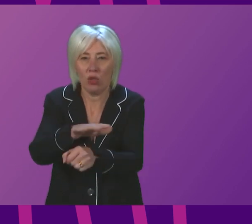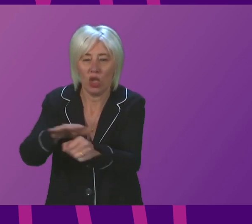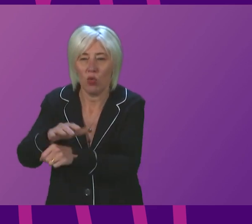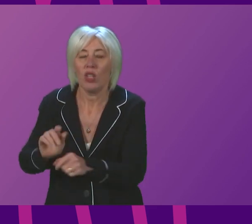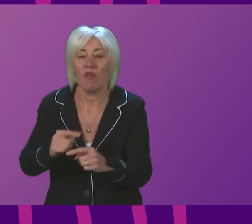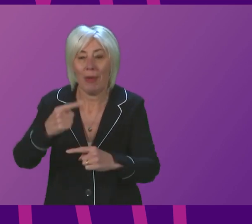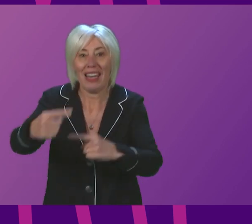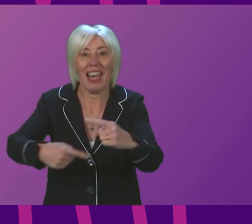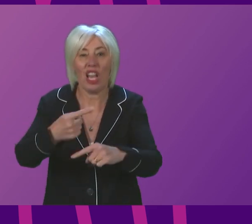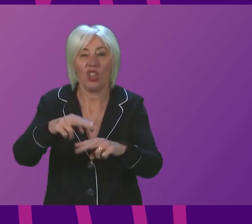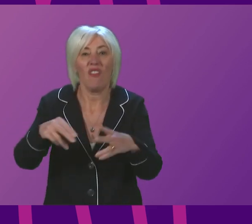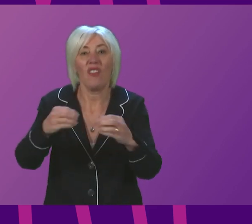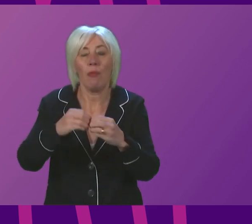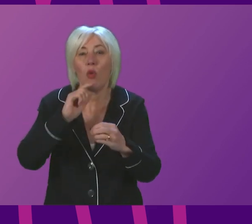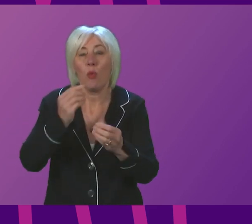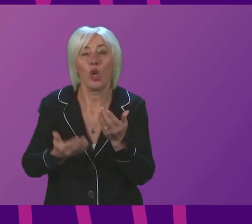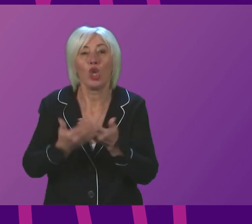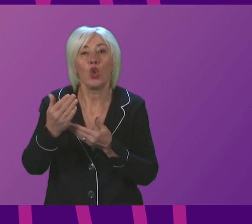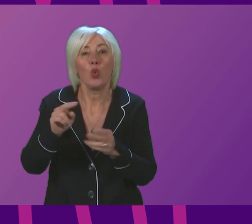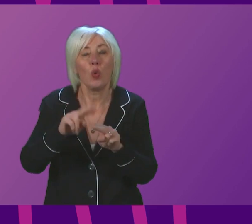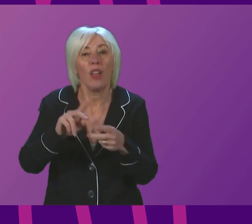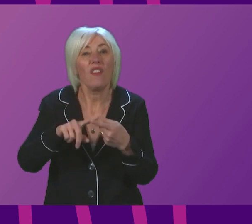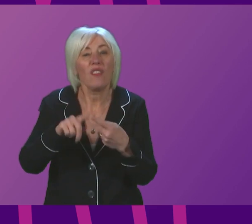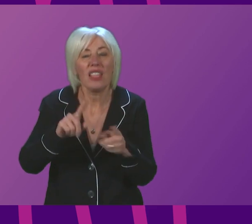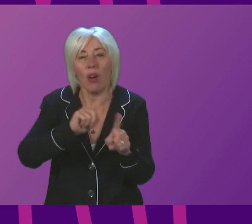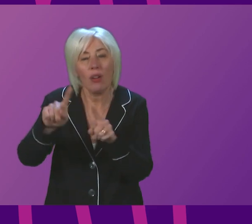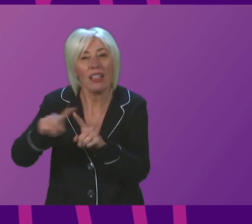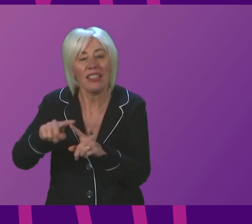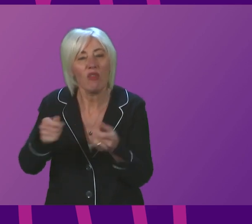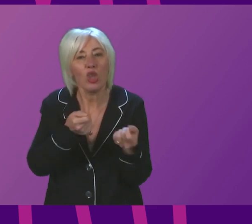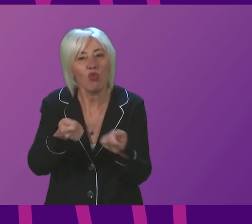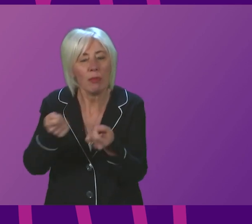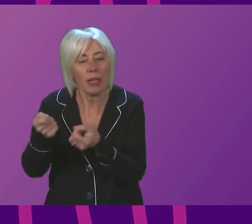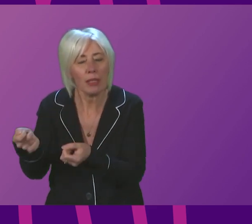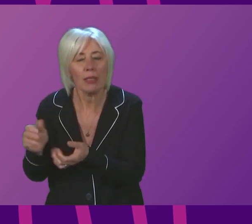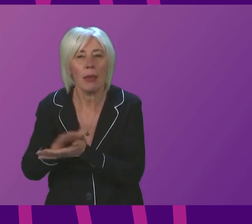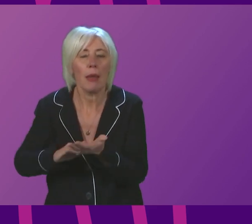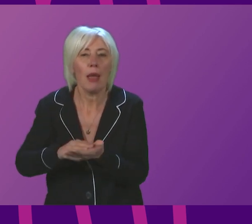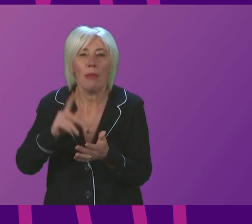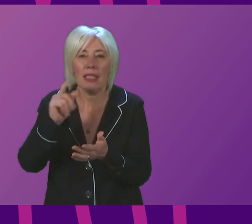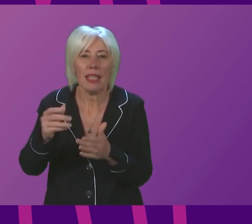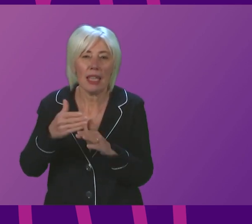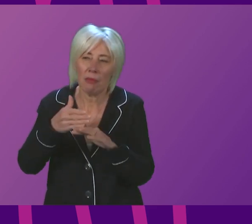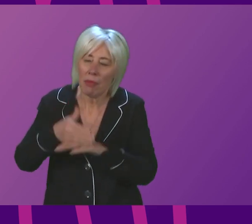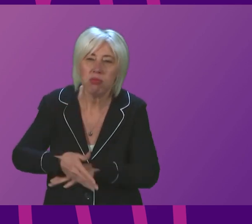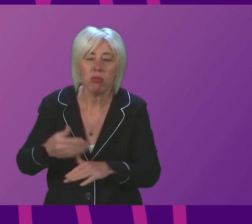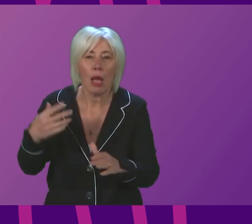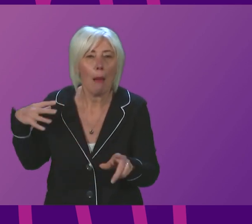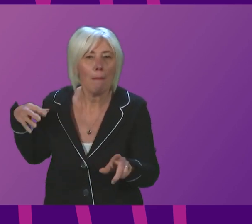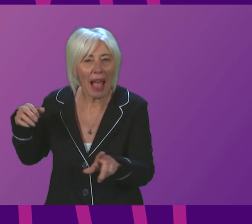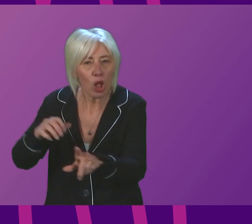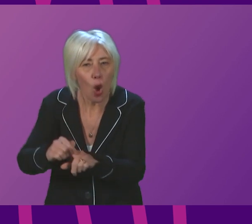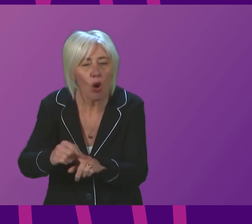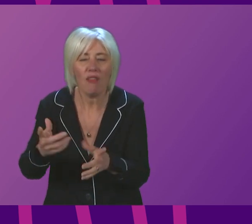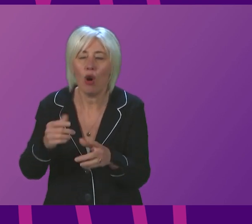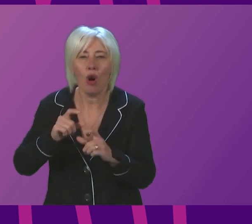from February next year, we will bring in new and increased fees for dentists for a range of treatments which will support them in their efforts to clear the backlog in routine care